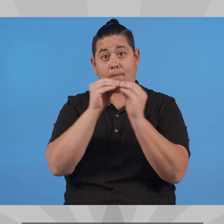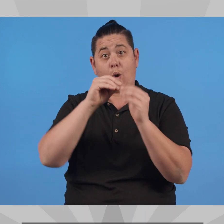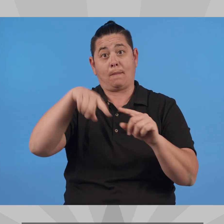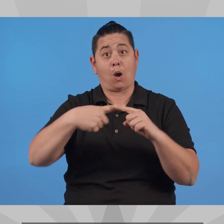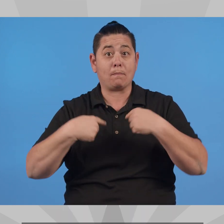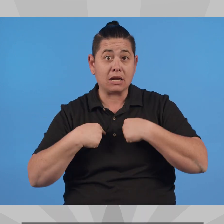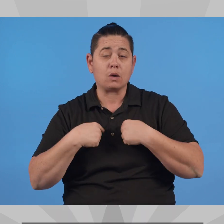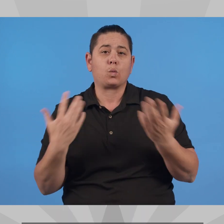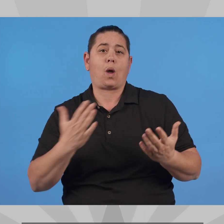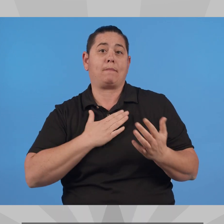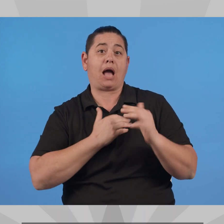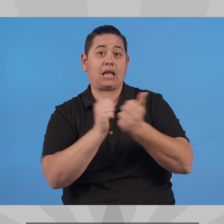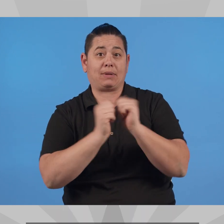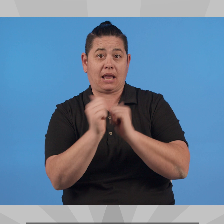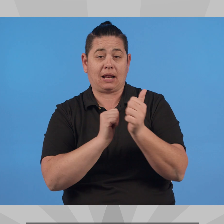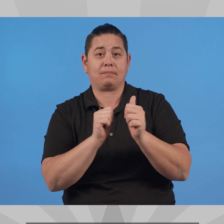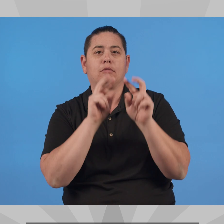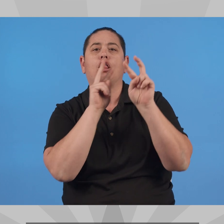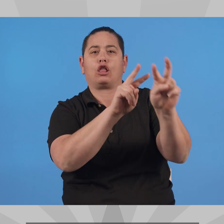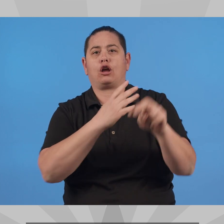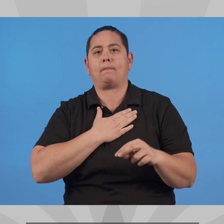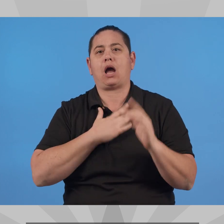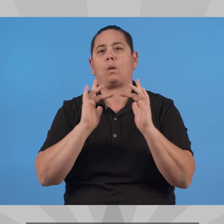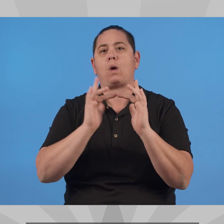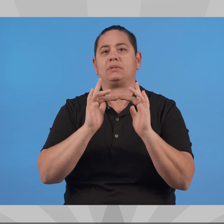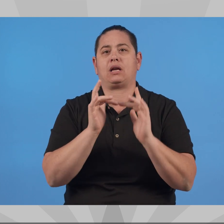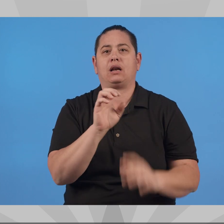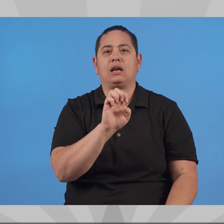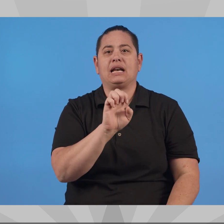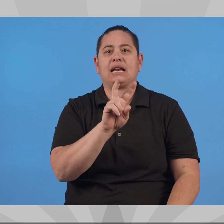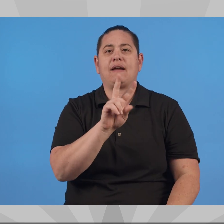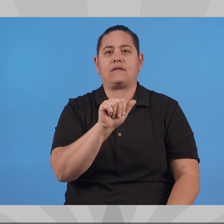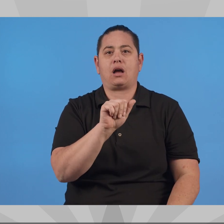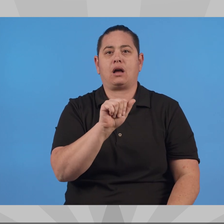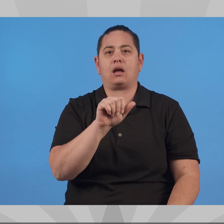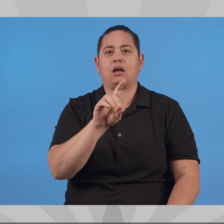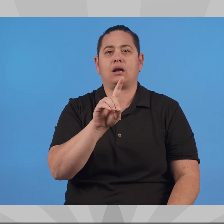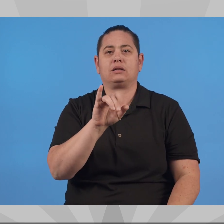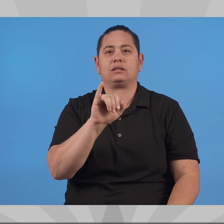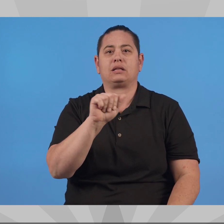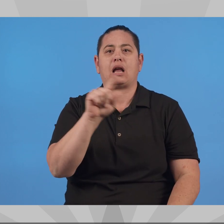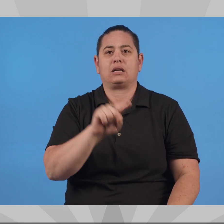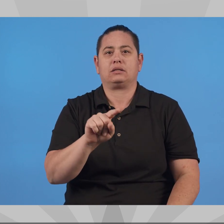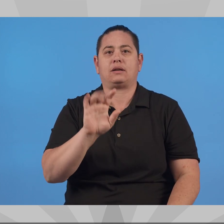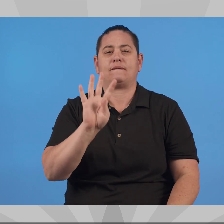To learn more about my campaign and where I stand on the issues, please visit my website at